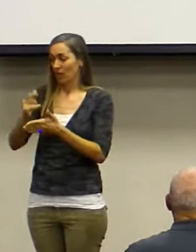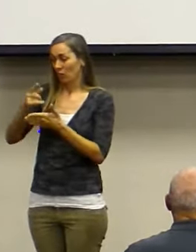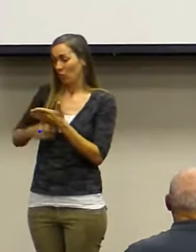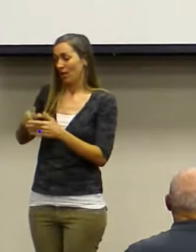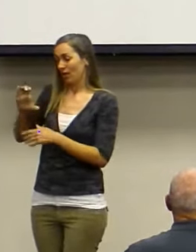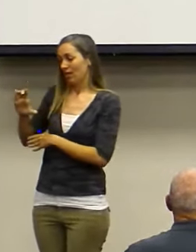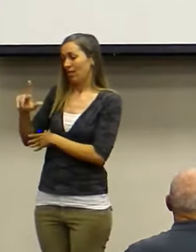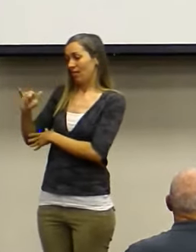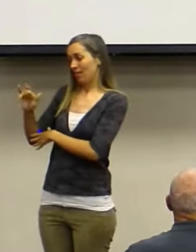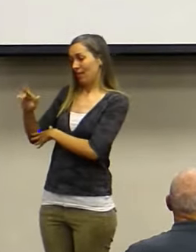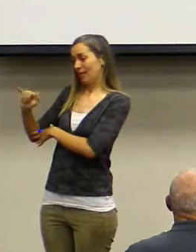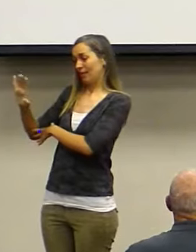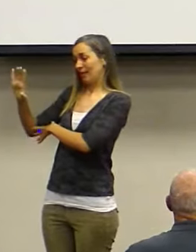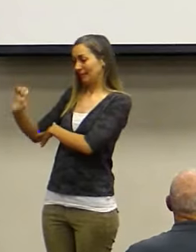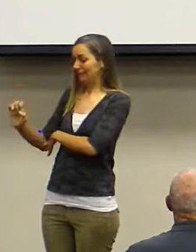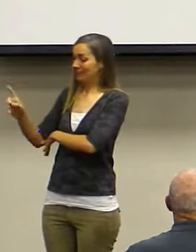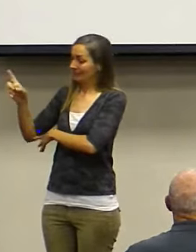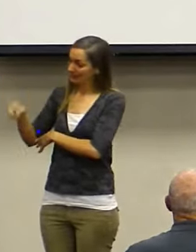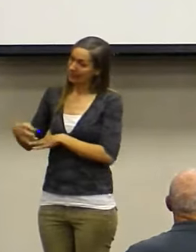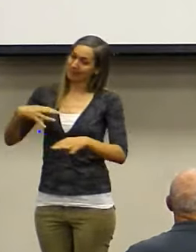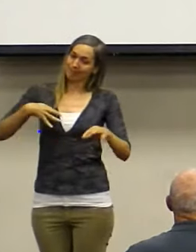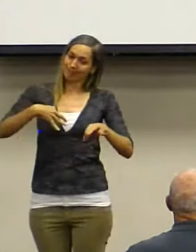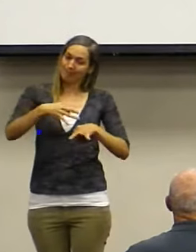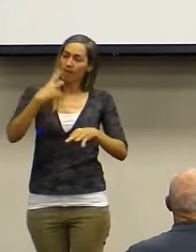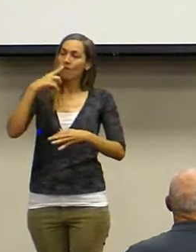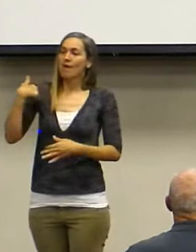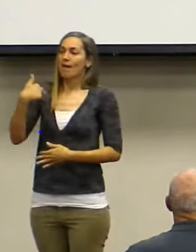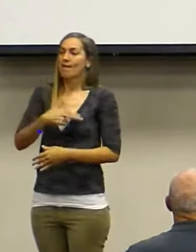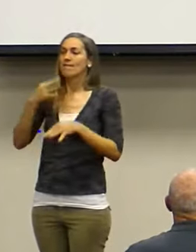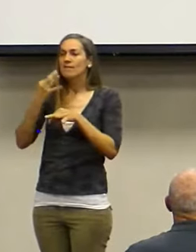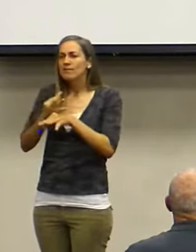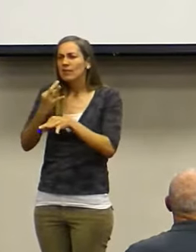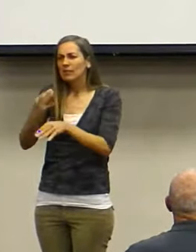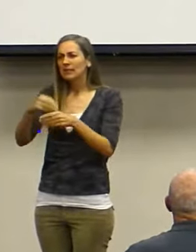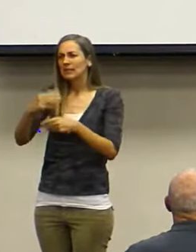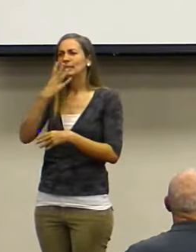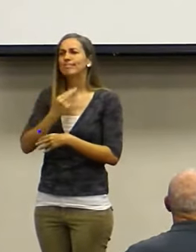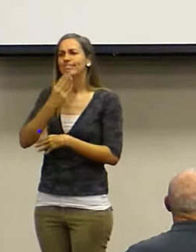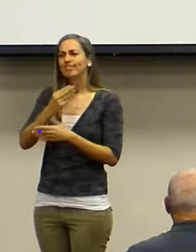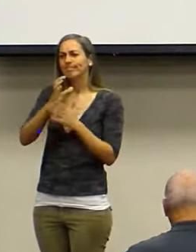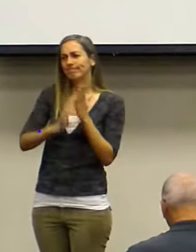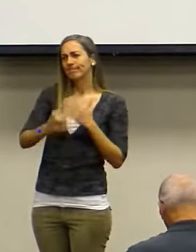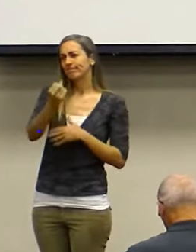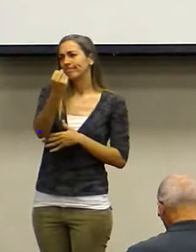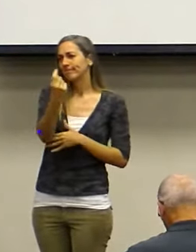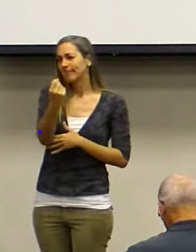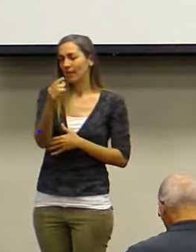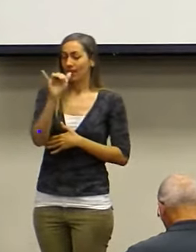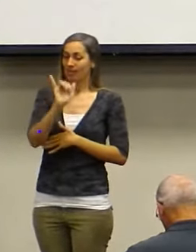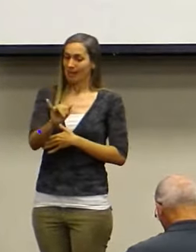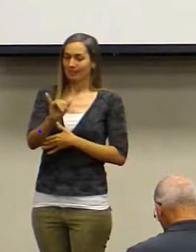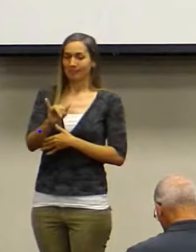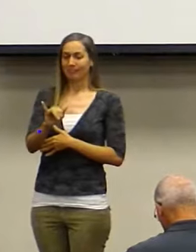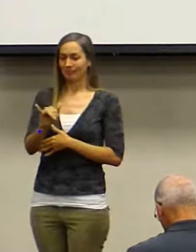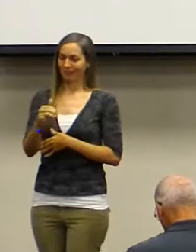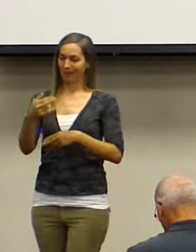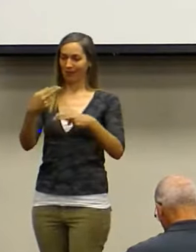had to tell him. For us, faithfulness in Hebrew chapter 11 is the Hall of Fame.